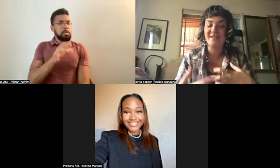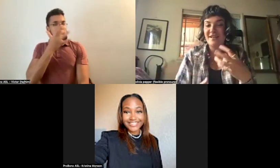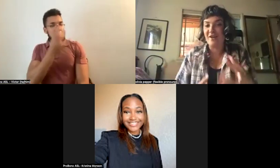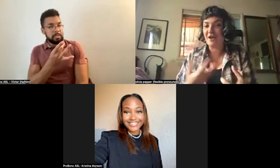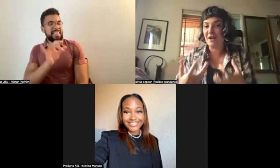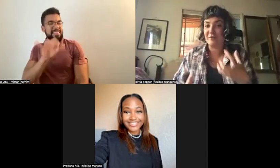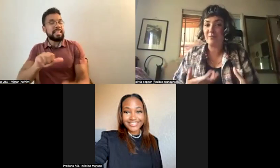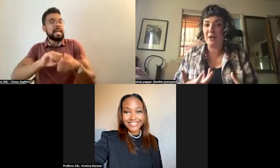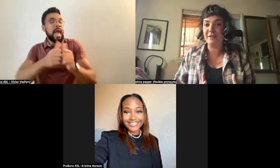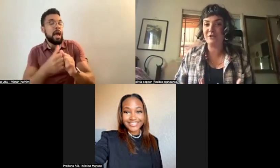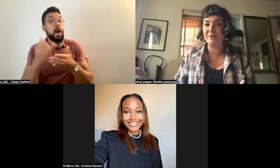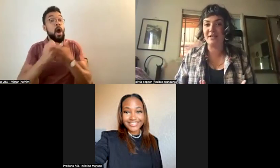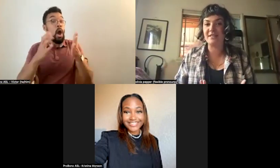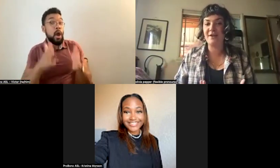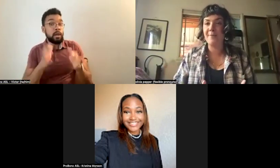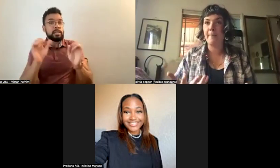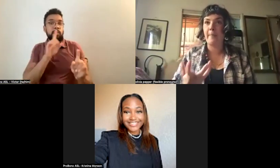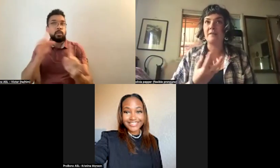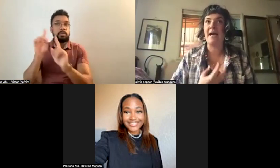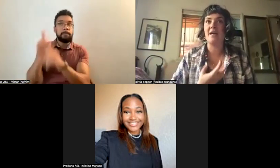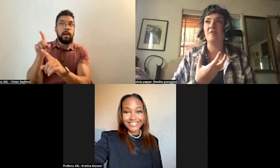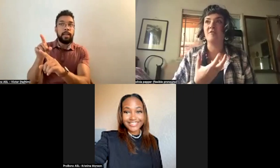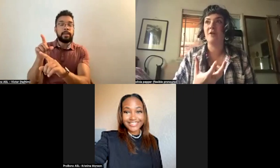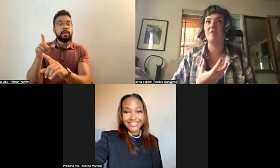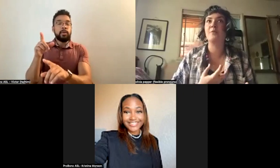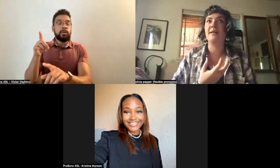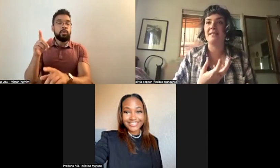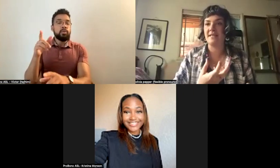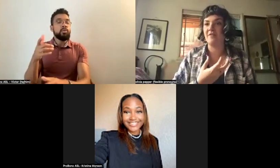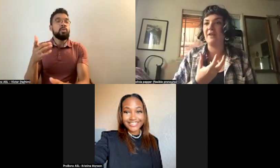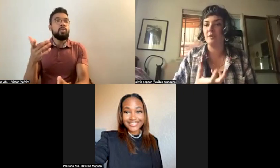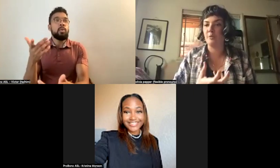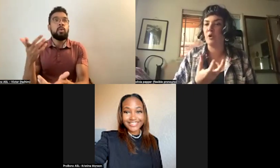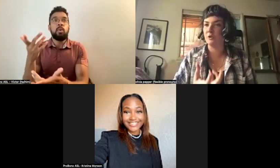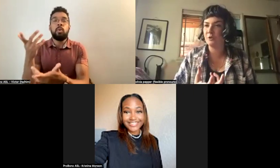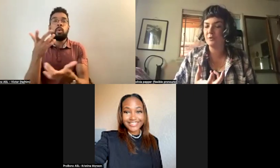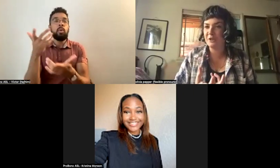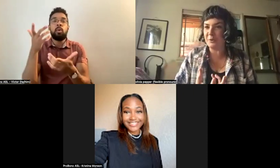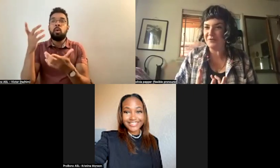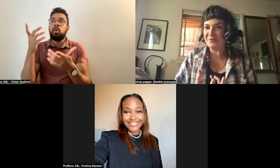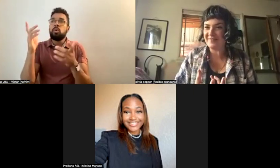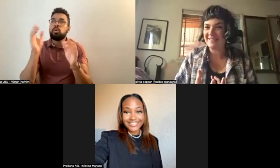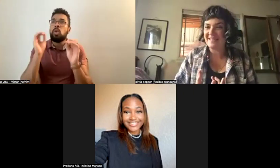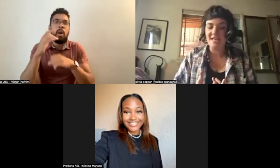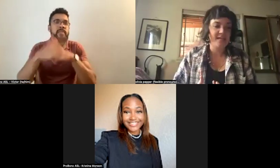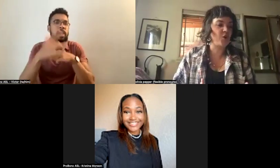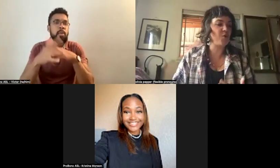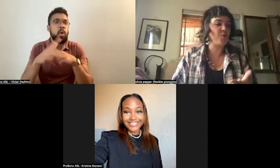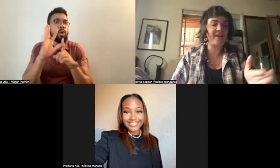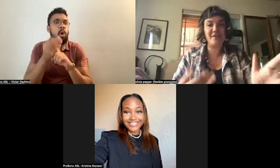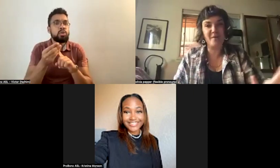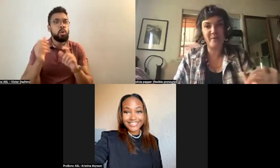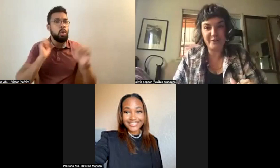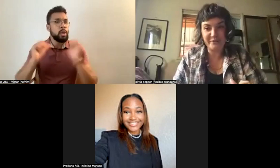have kind of responded to this lack of present and available cultural ritual. So